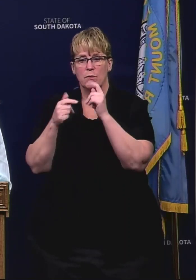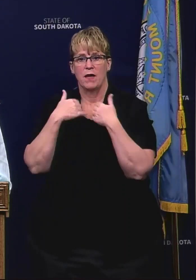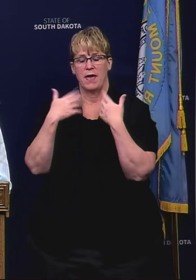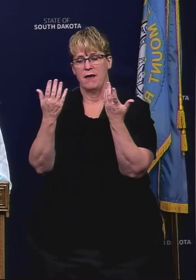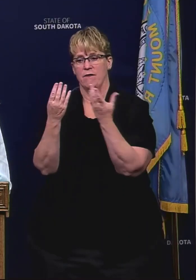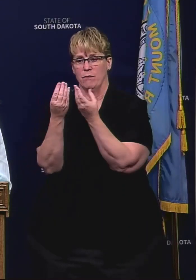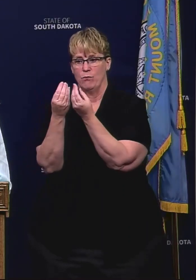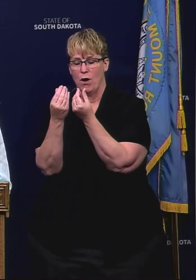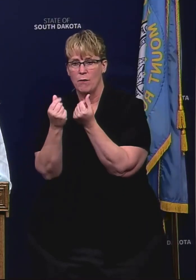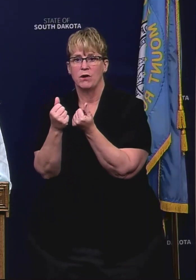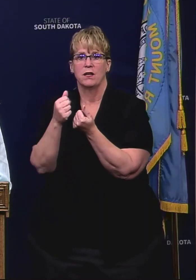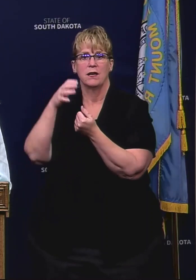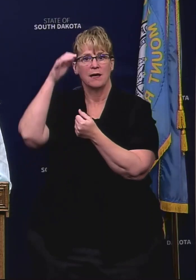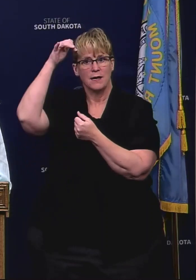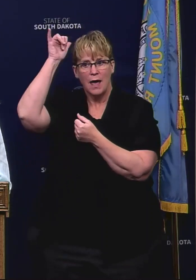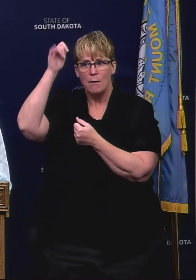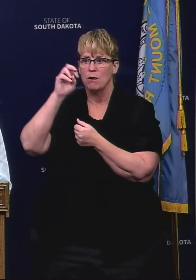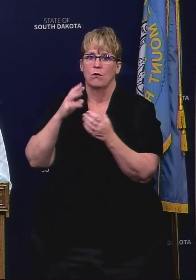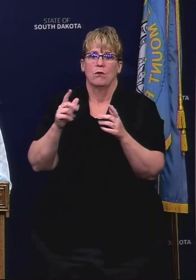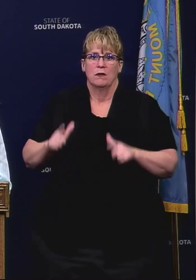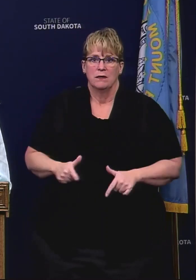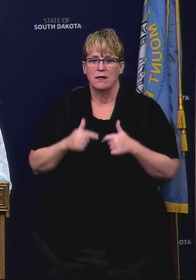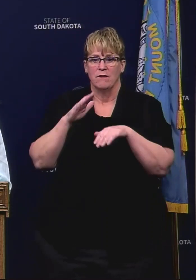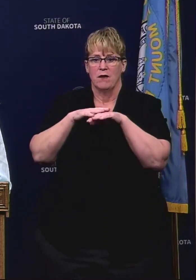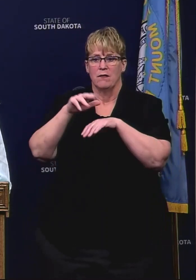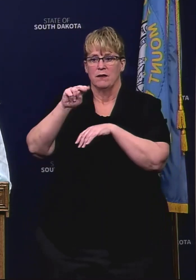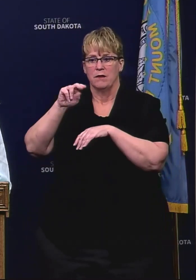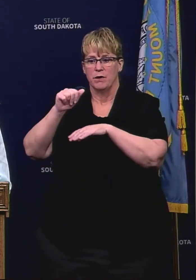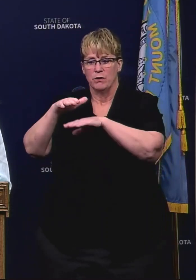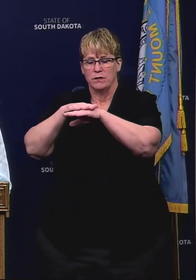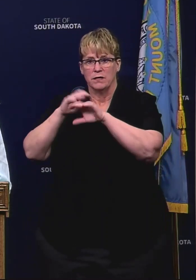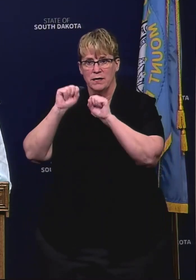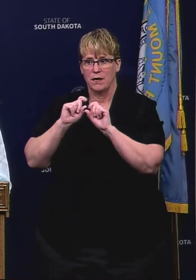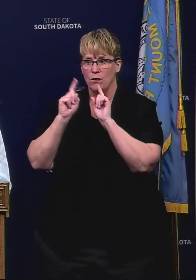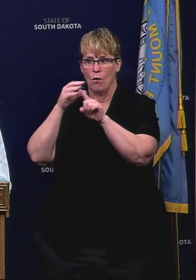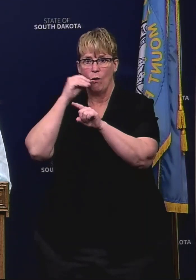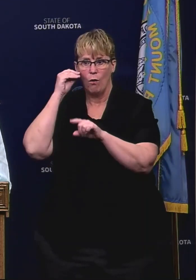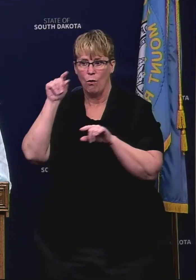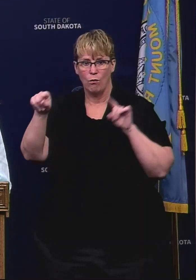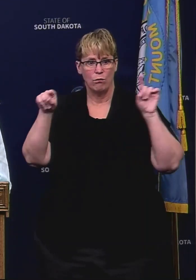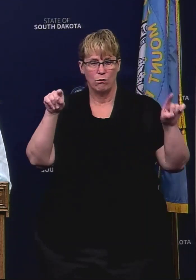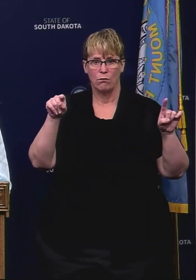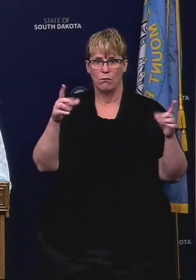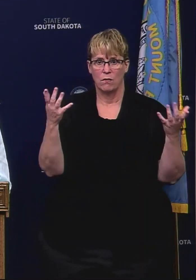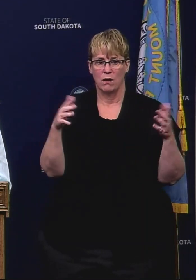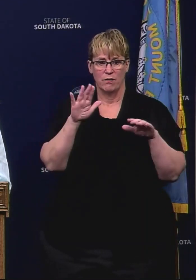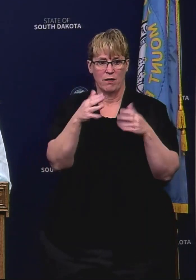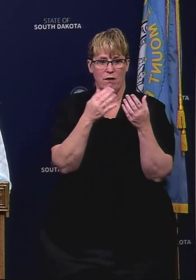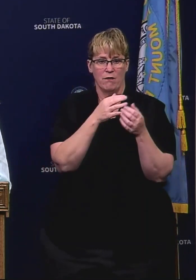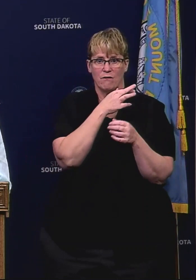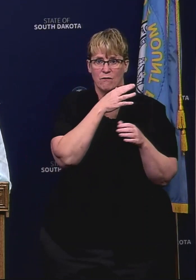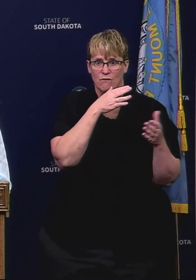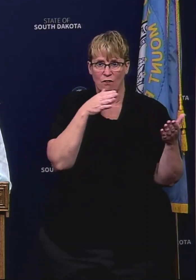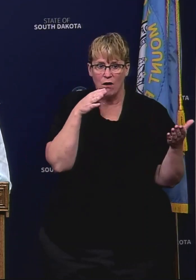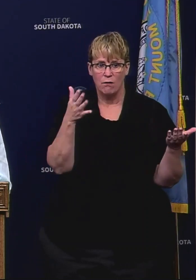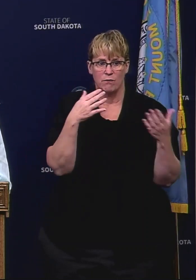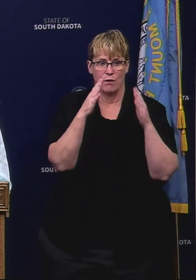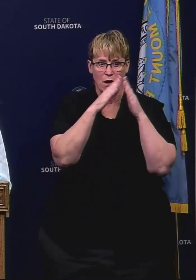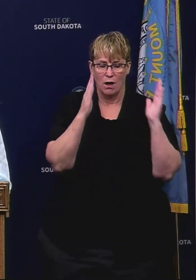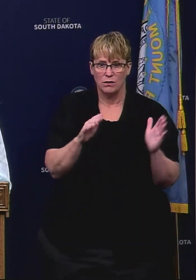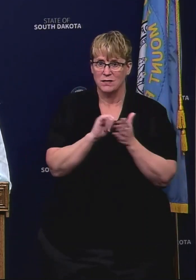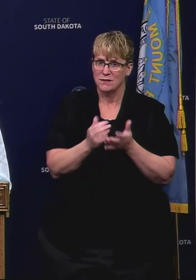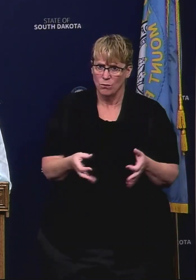property or cattle or live in tribal lands can get home and get to their belongings is important and